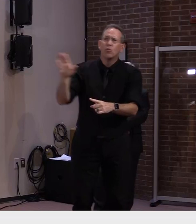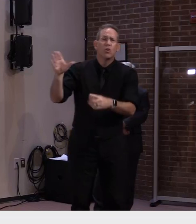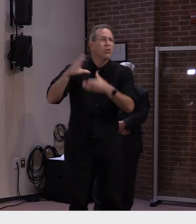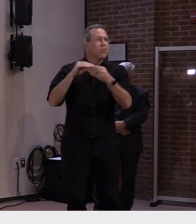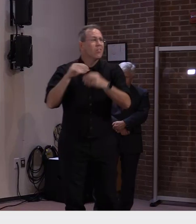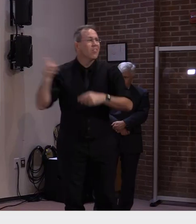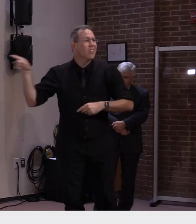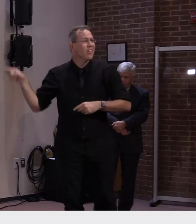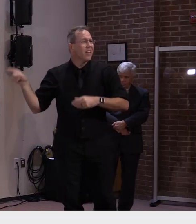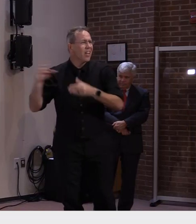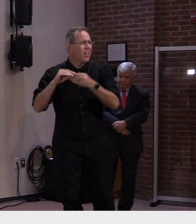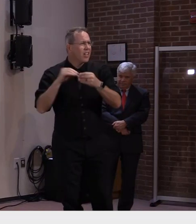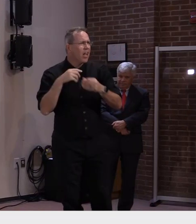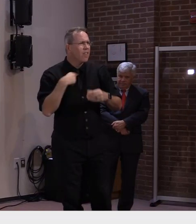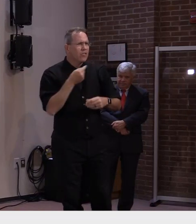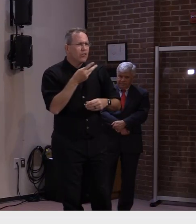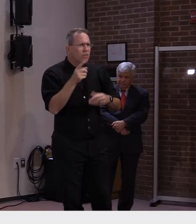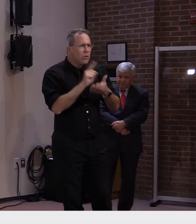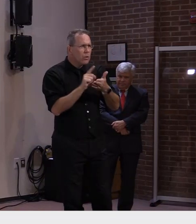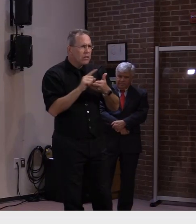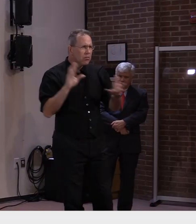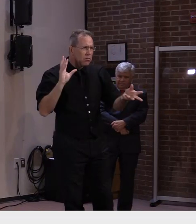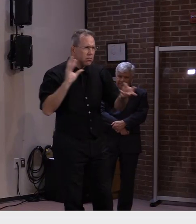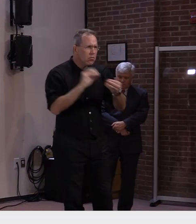may have several more weeks of daily case growth.